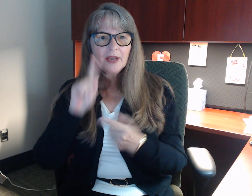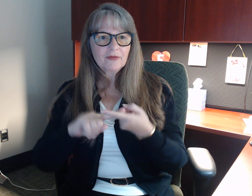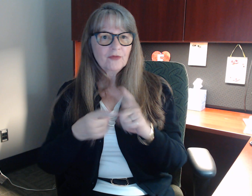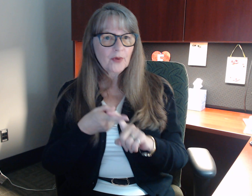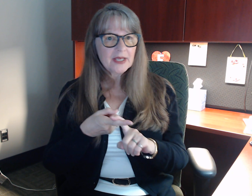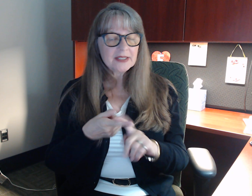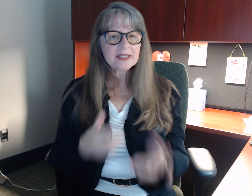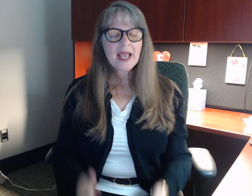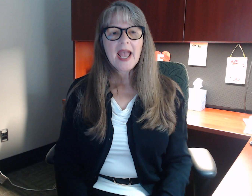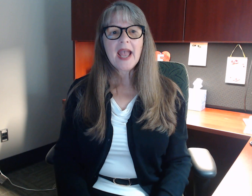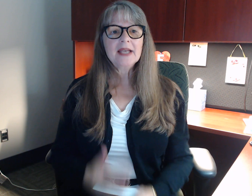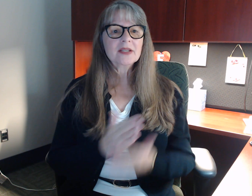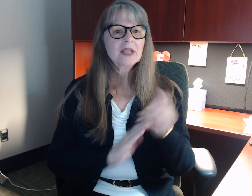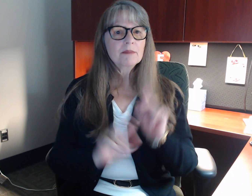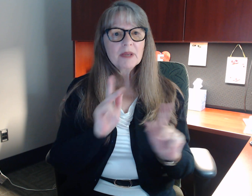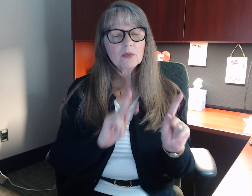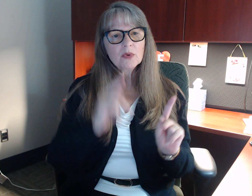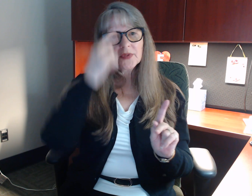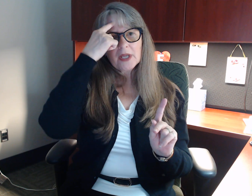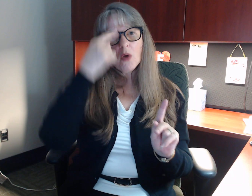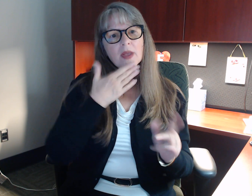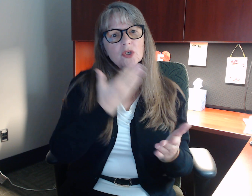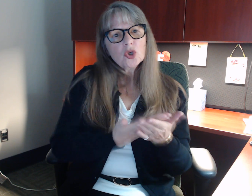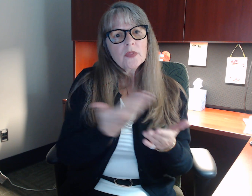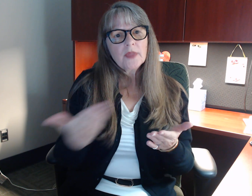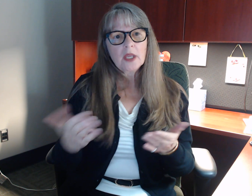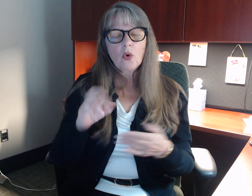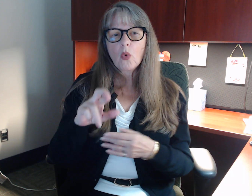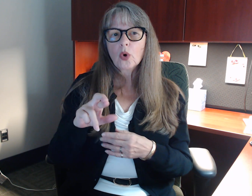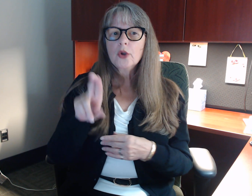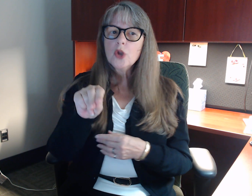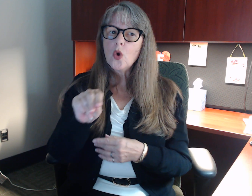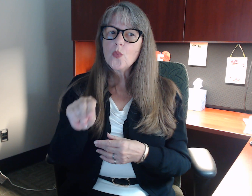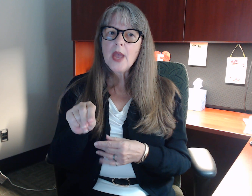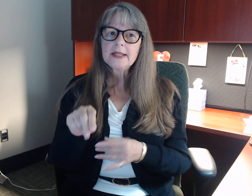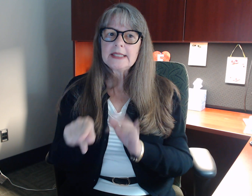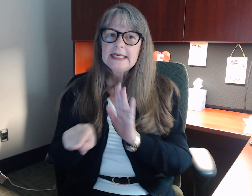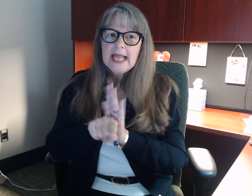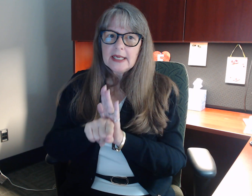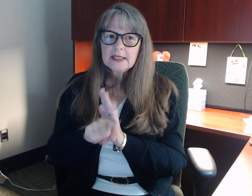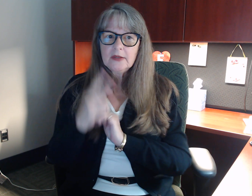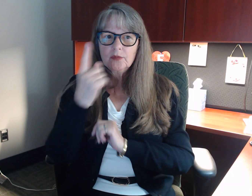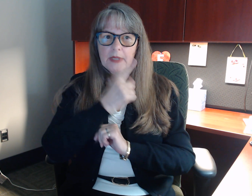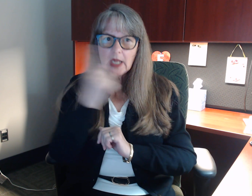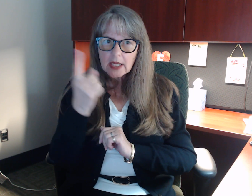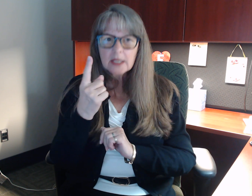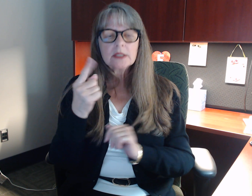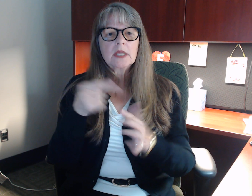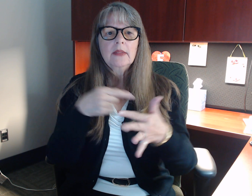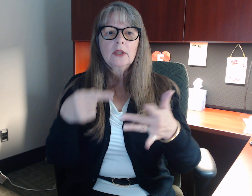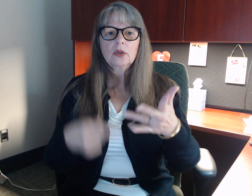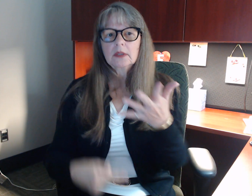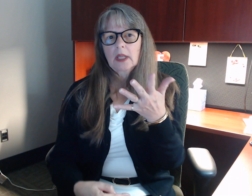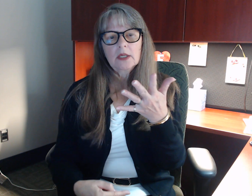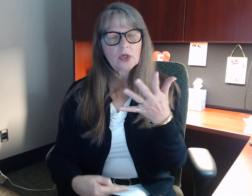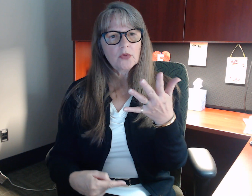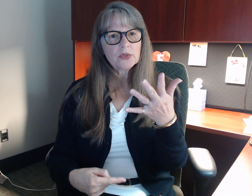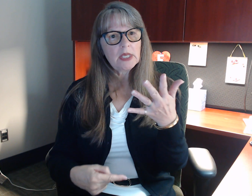friends and some people will think, oh, that's a good thing or no, that's negative because and then they list all those things